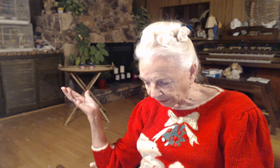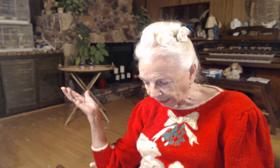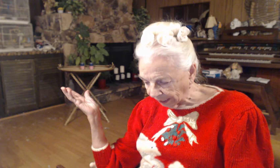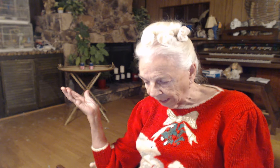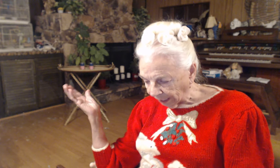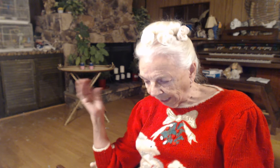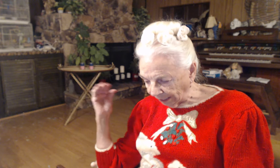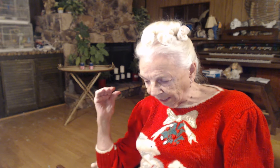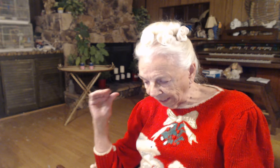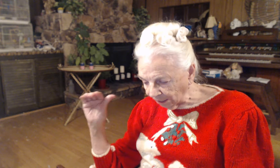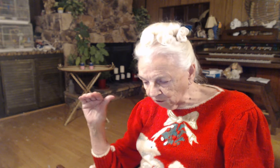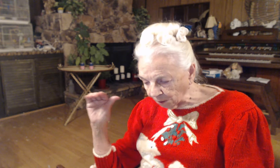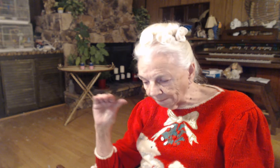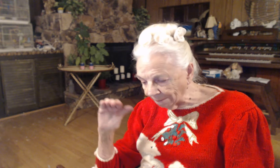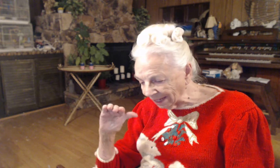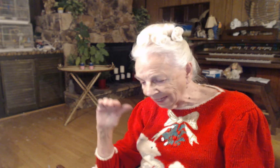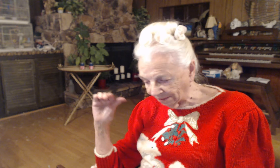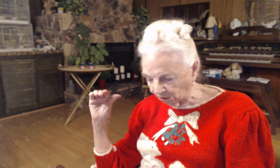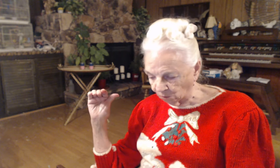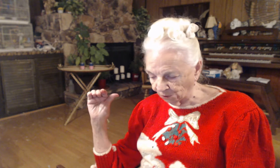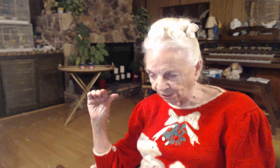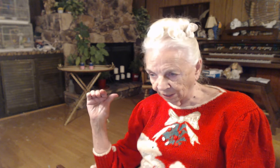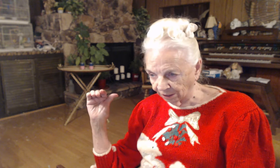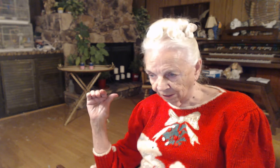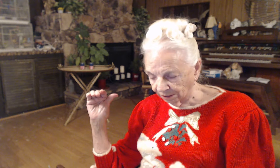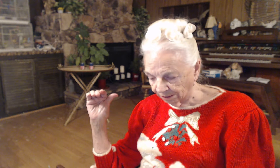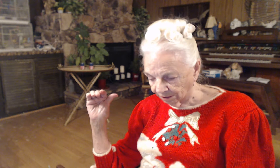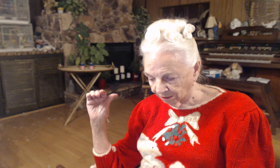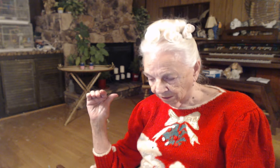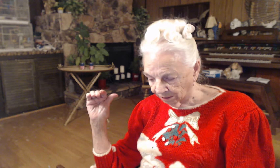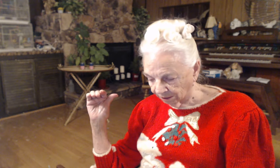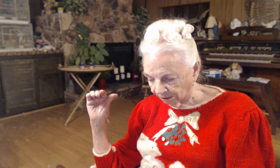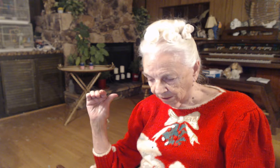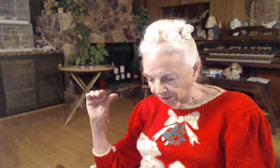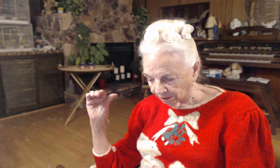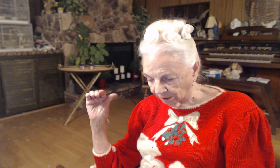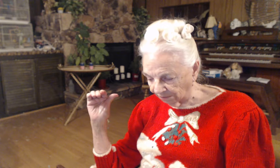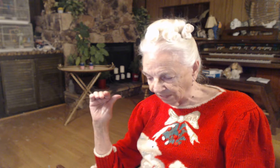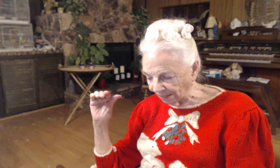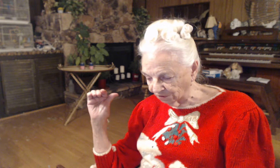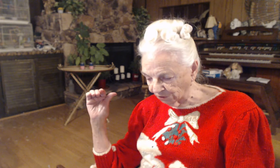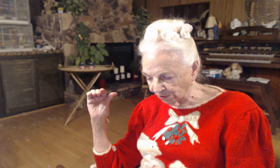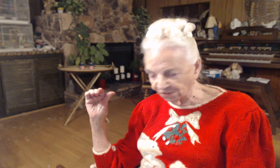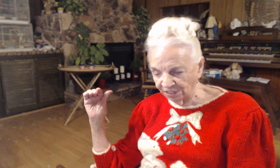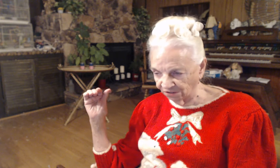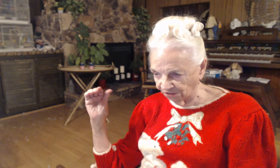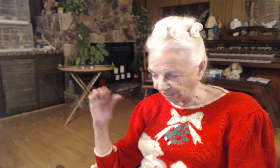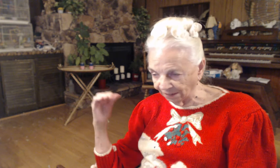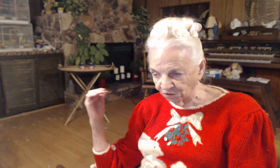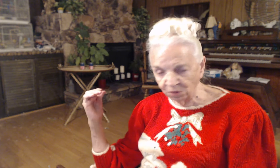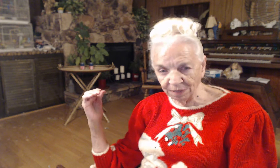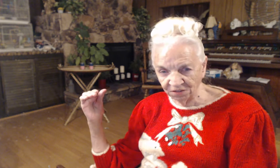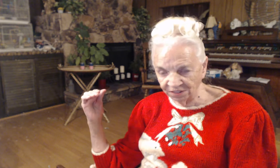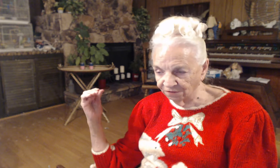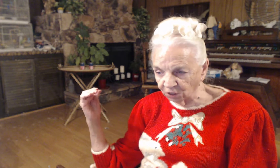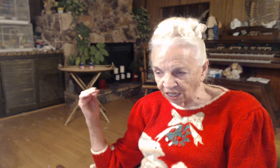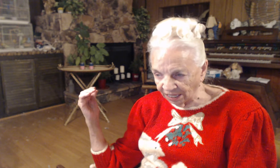And he healed many that were sick. Of diverse diseases. Diverse means different kinds.